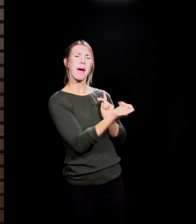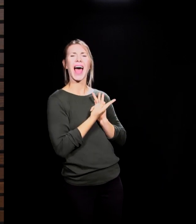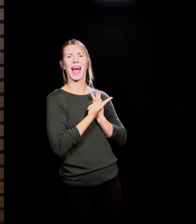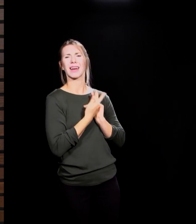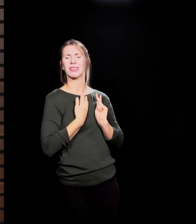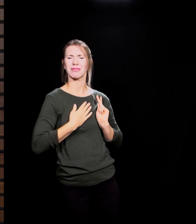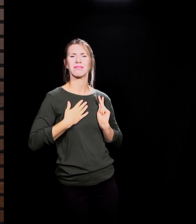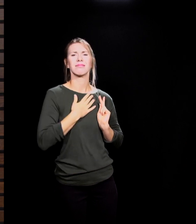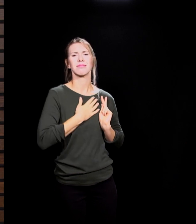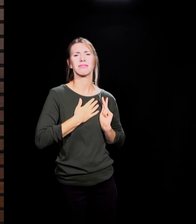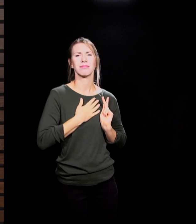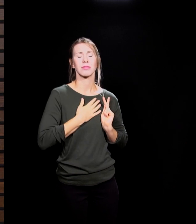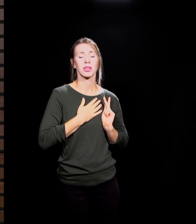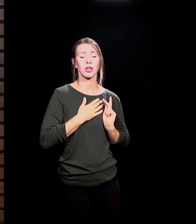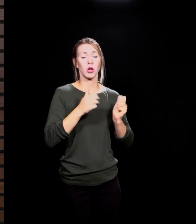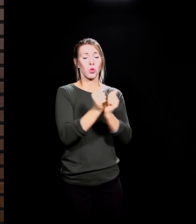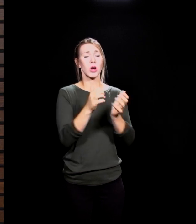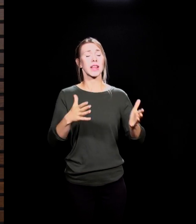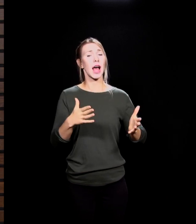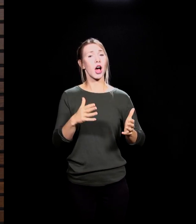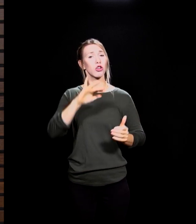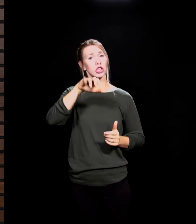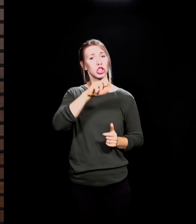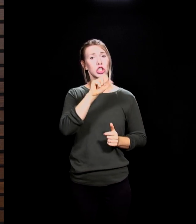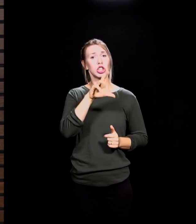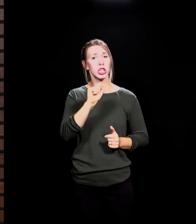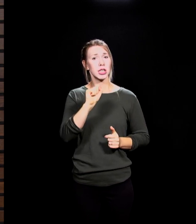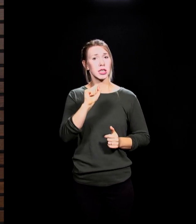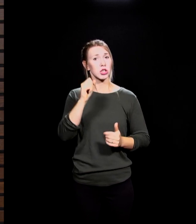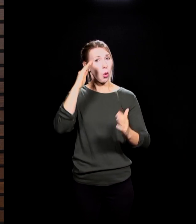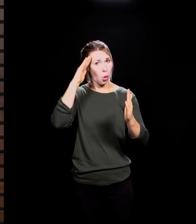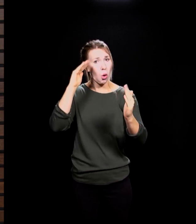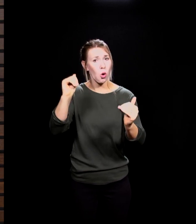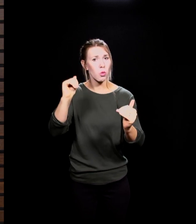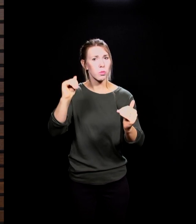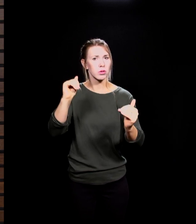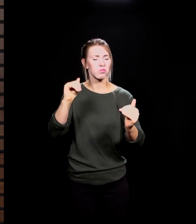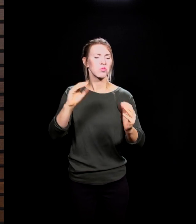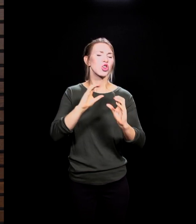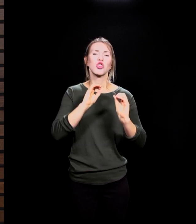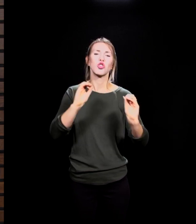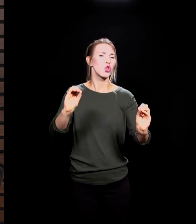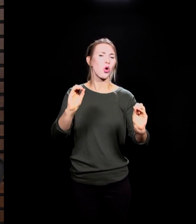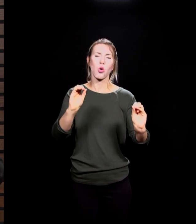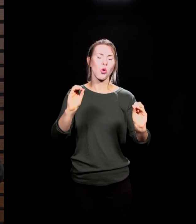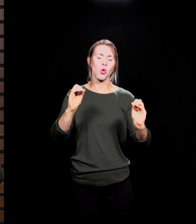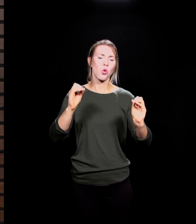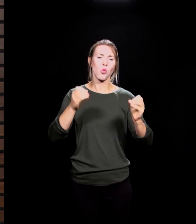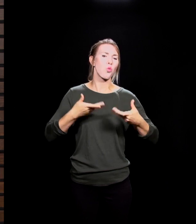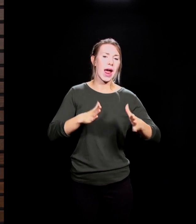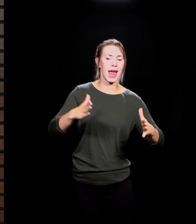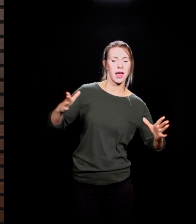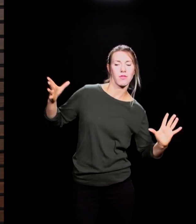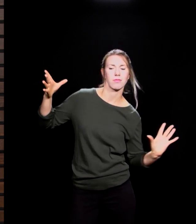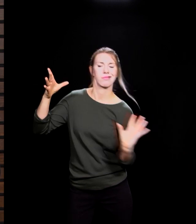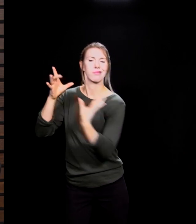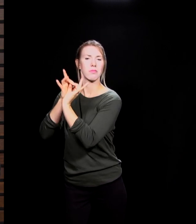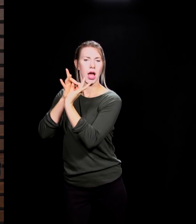And without the hope of Jesus, there is no way for us to get back to Him. And so the first question God asks humanity reveals to us that because of our sinful